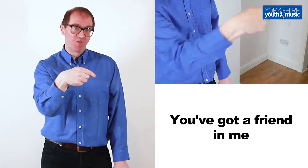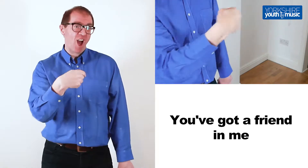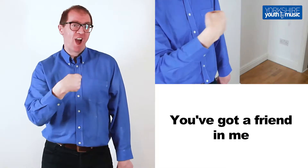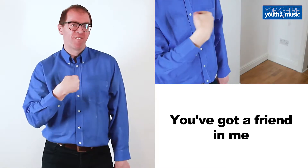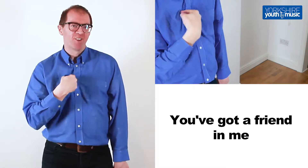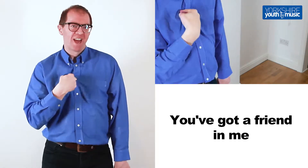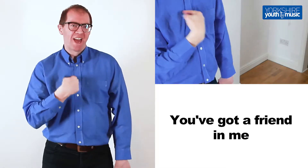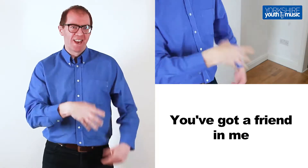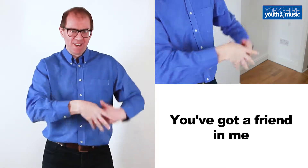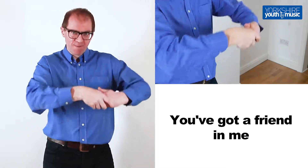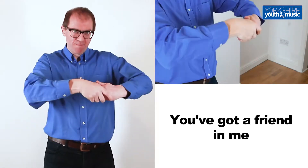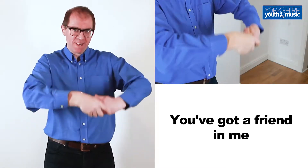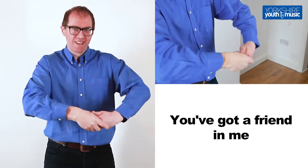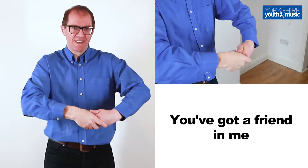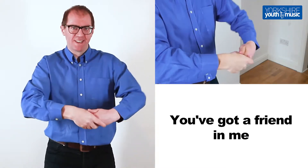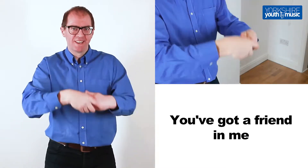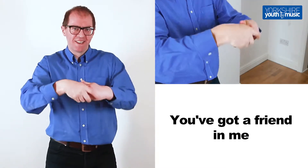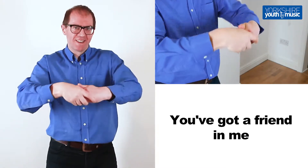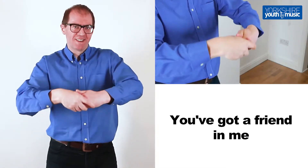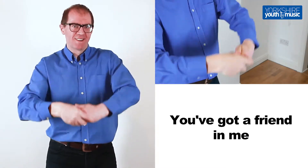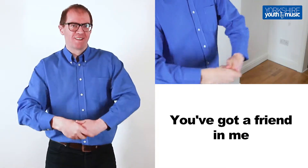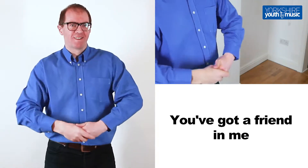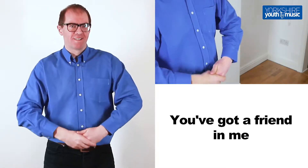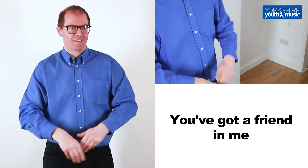You've got a friend in me